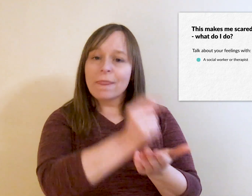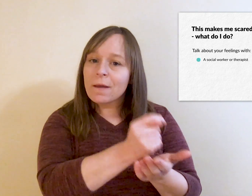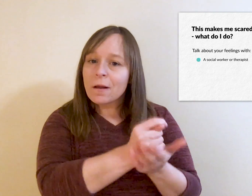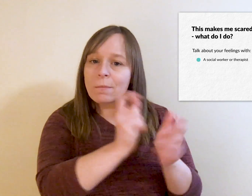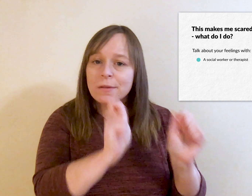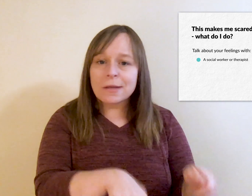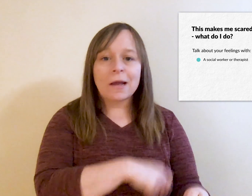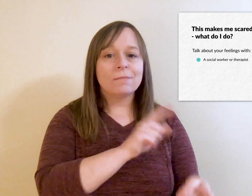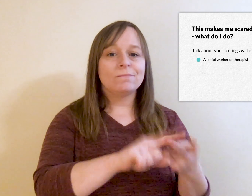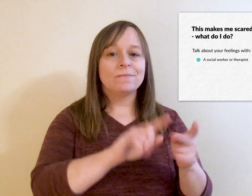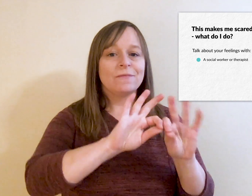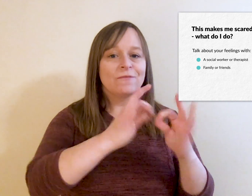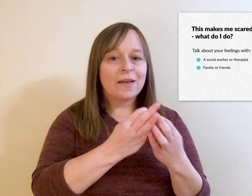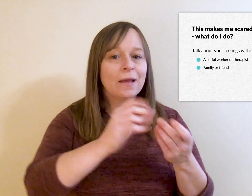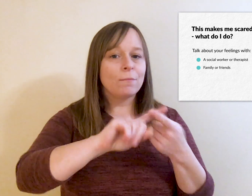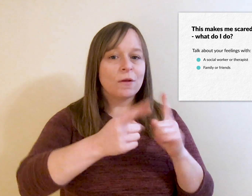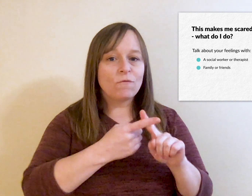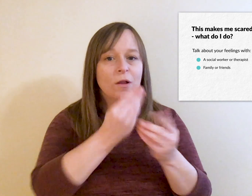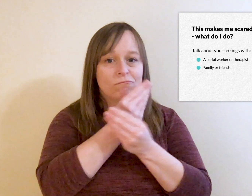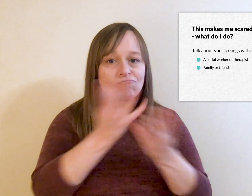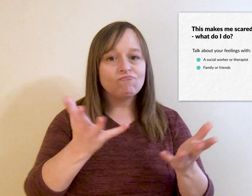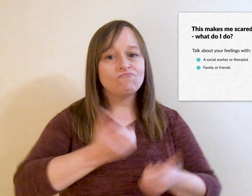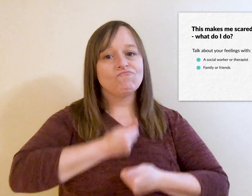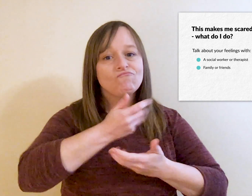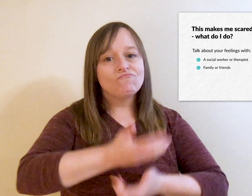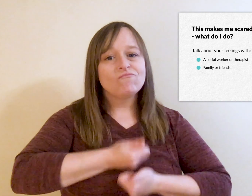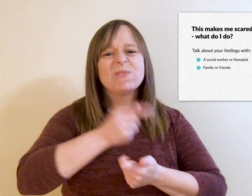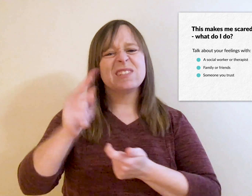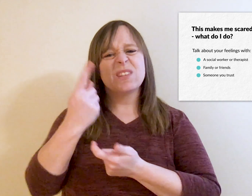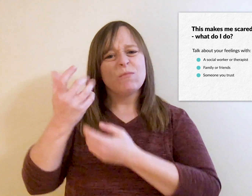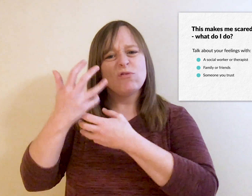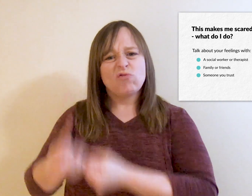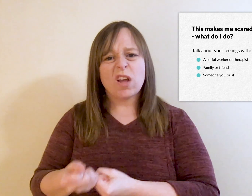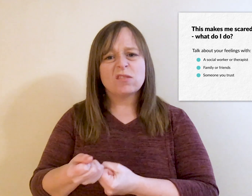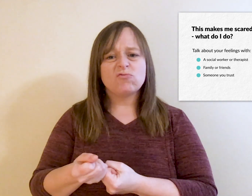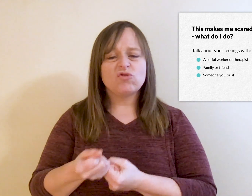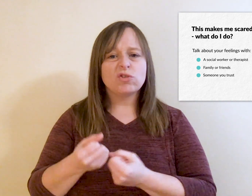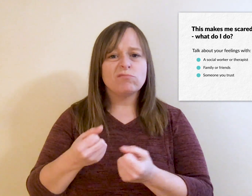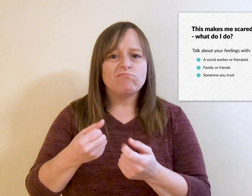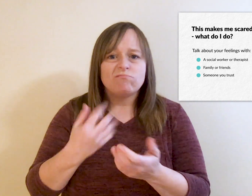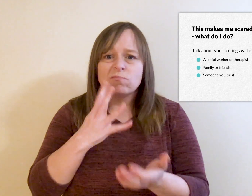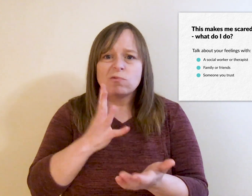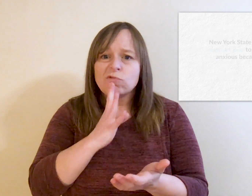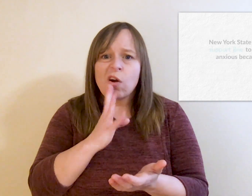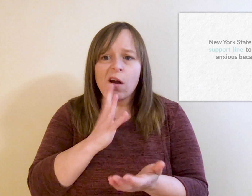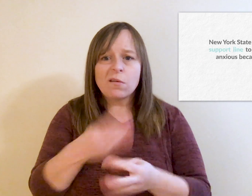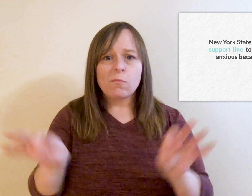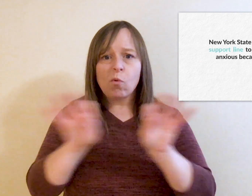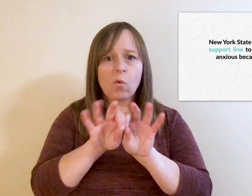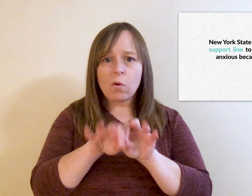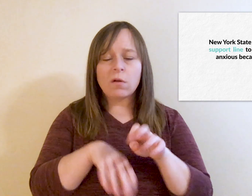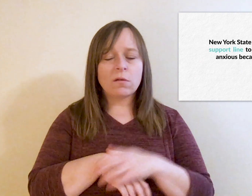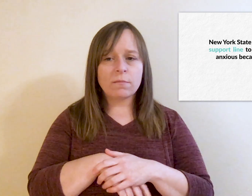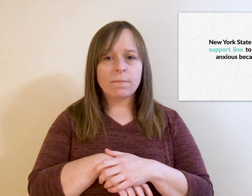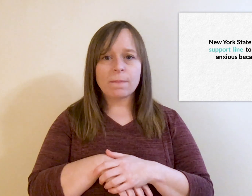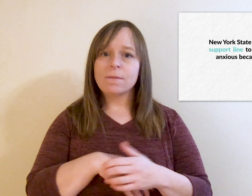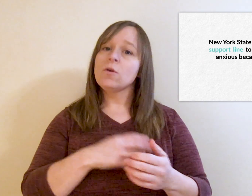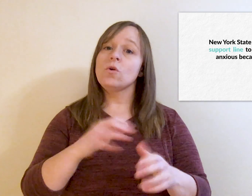or therapist, family or friends, or someone you trust. New York State has a free